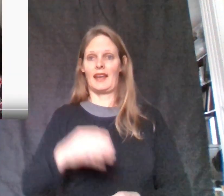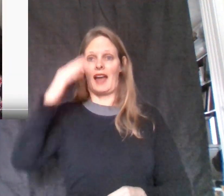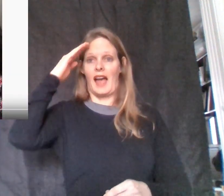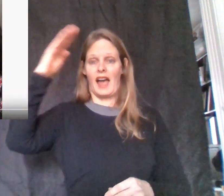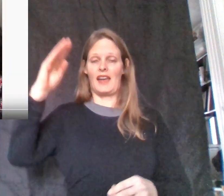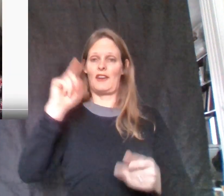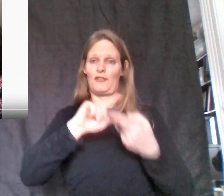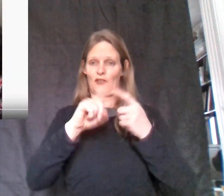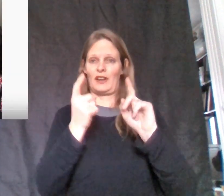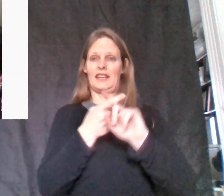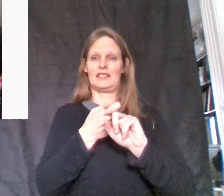Hi, friends.